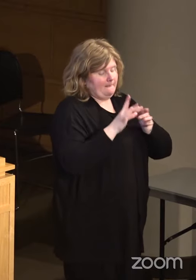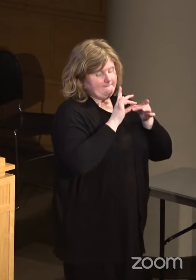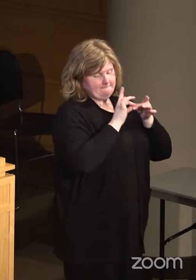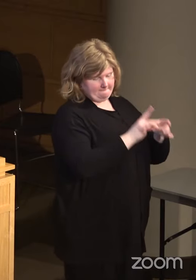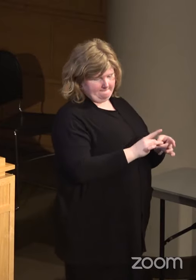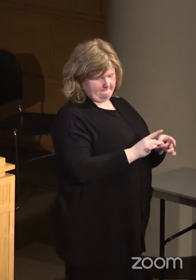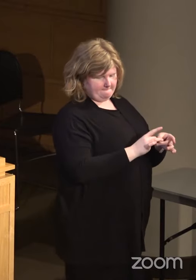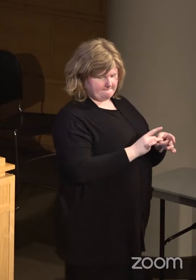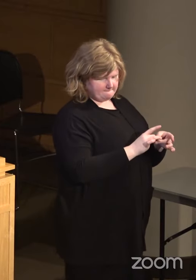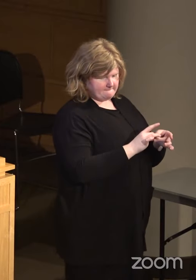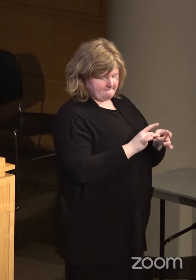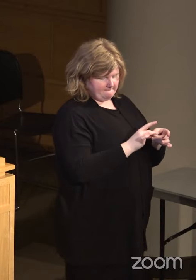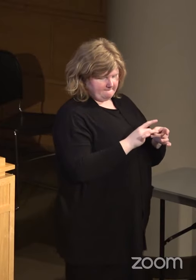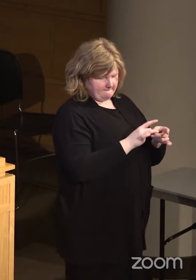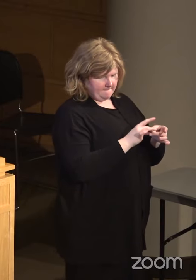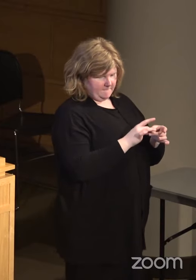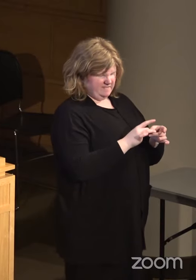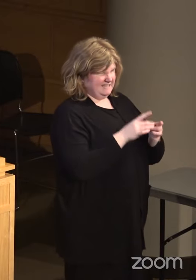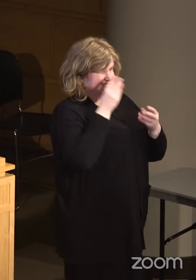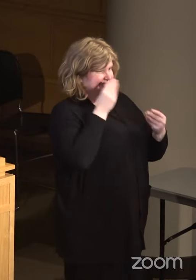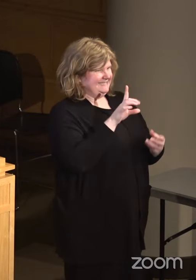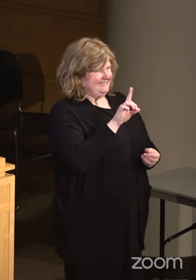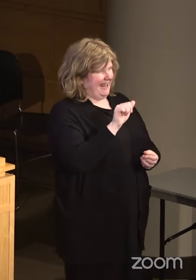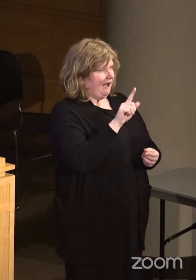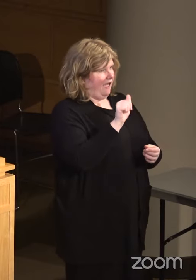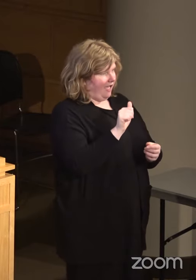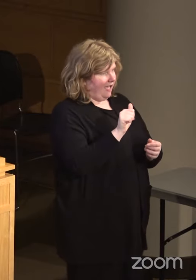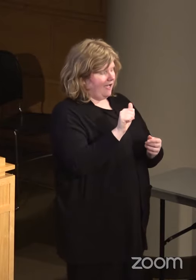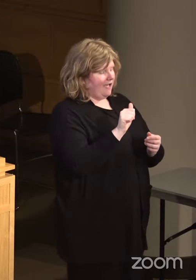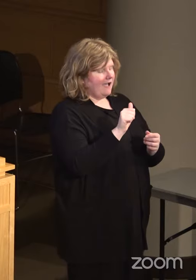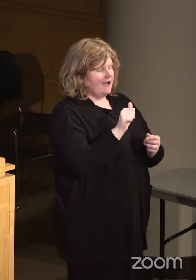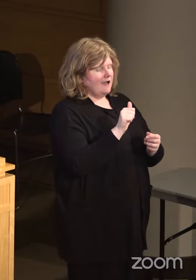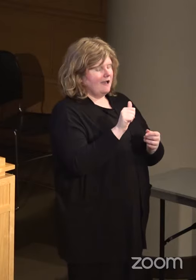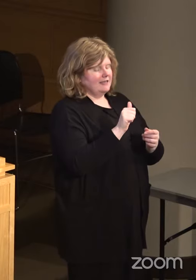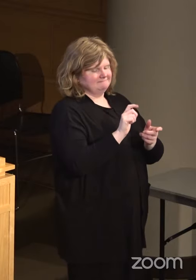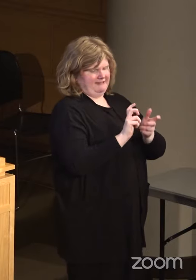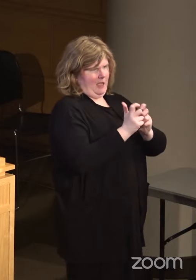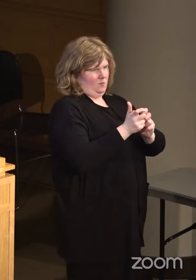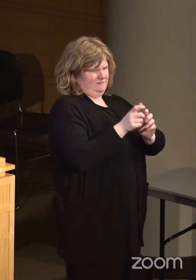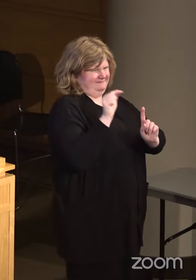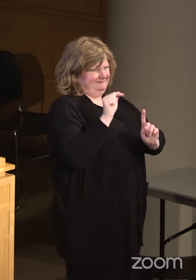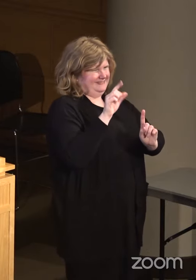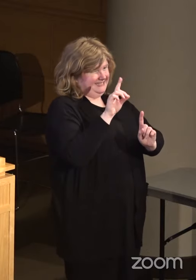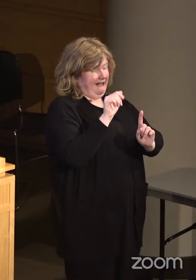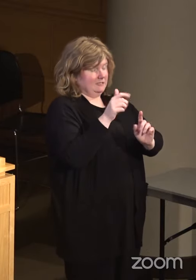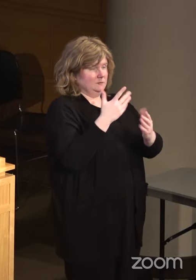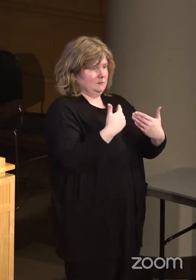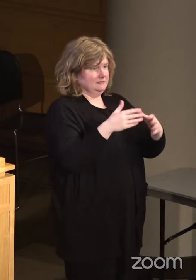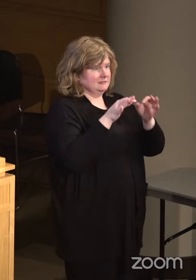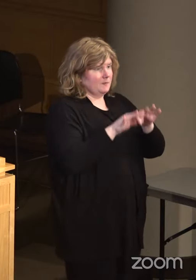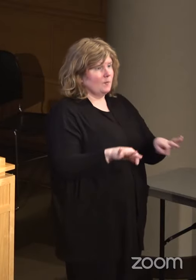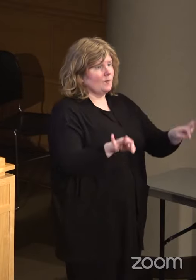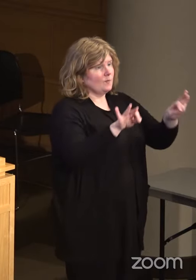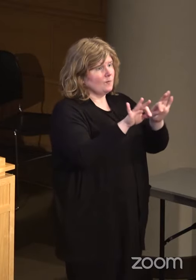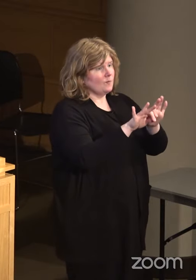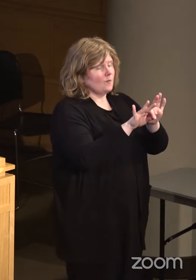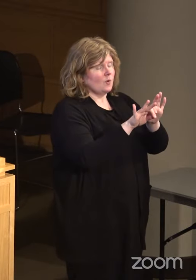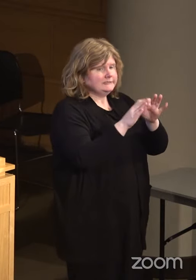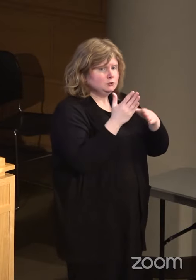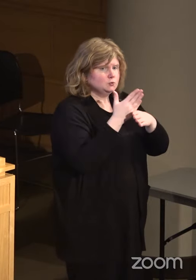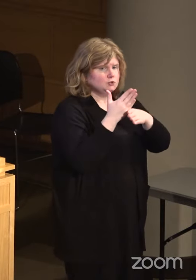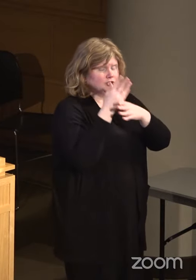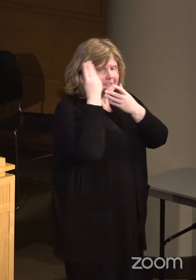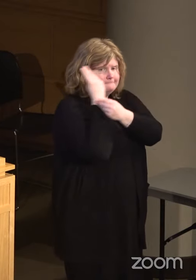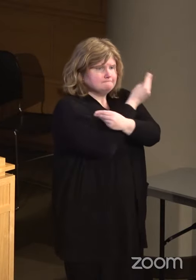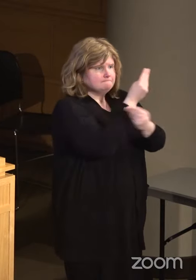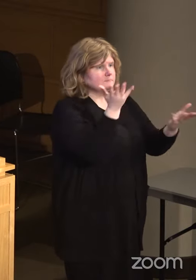data and how important data is to share with the